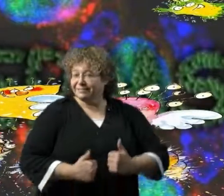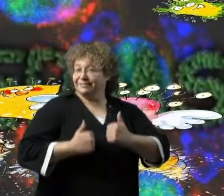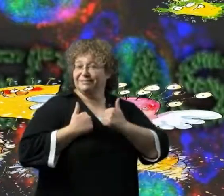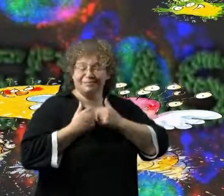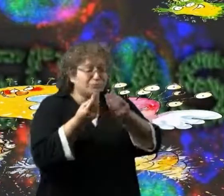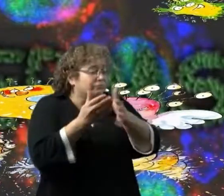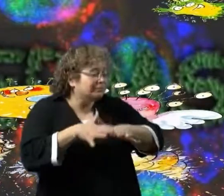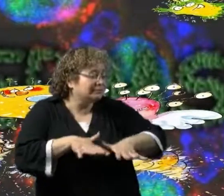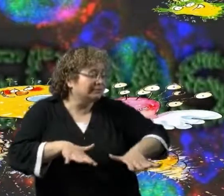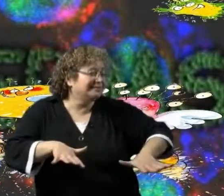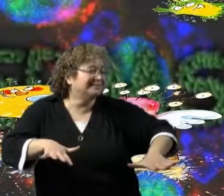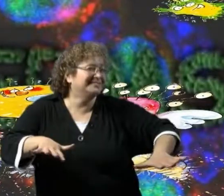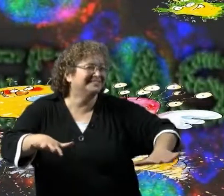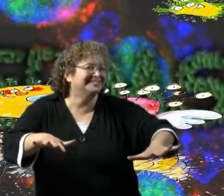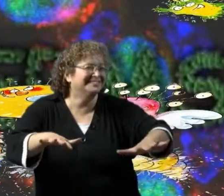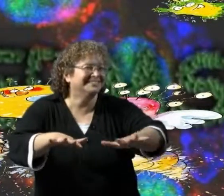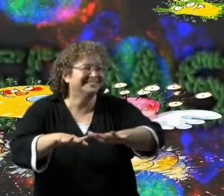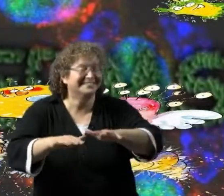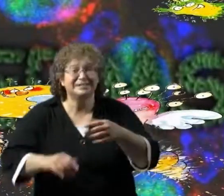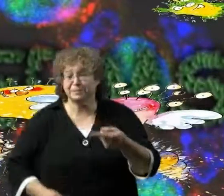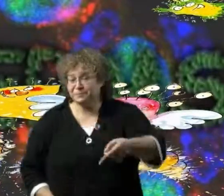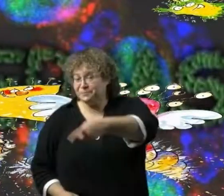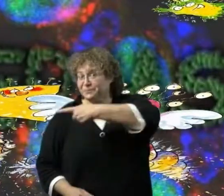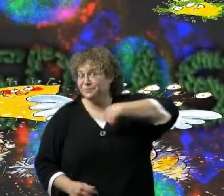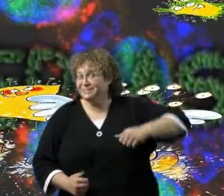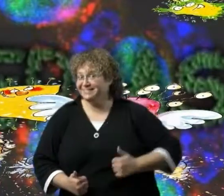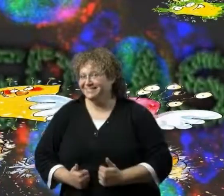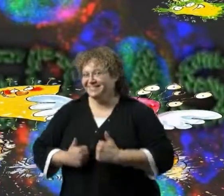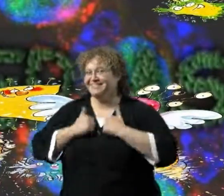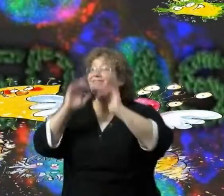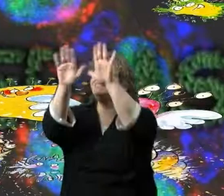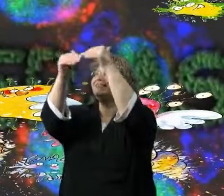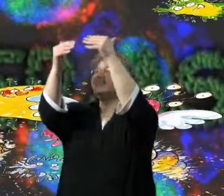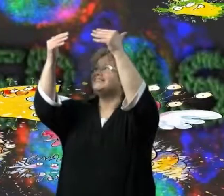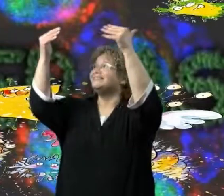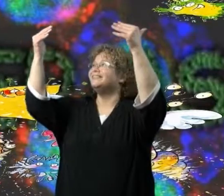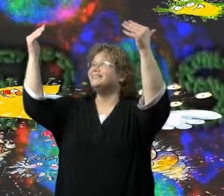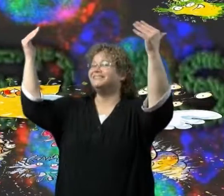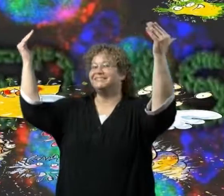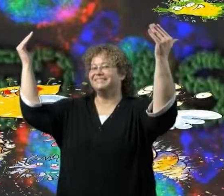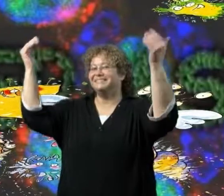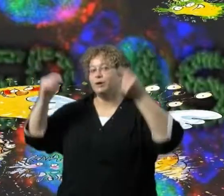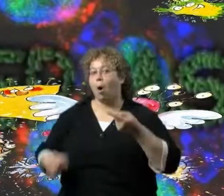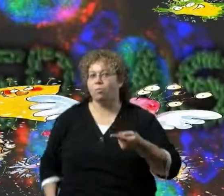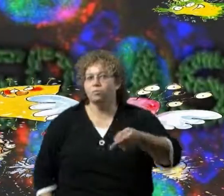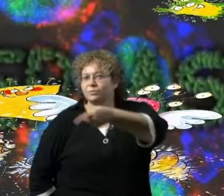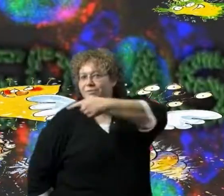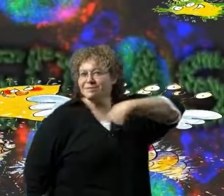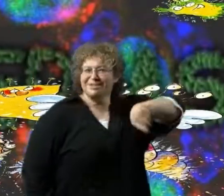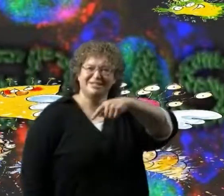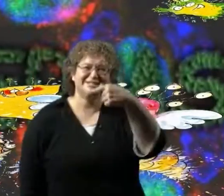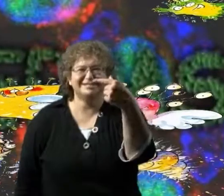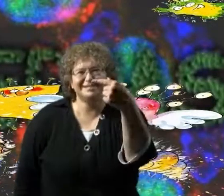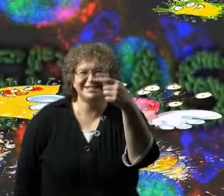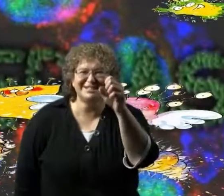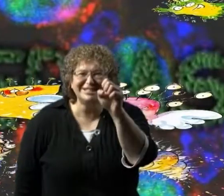We're on the ground We're in the air We're germs